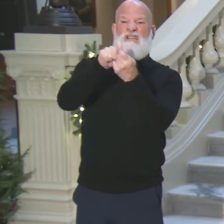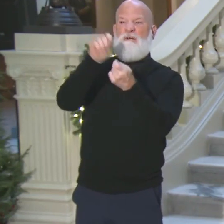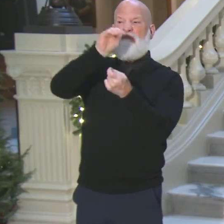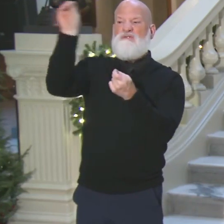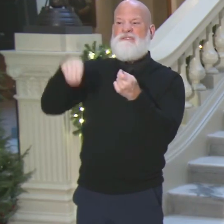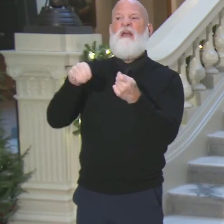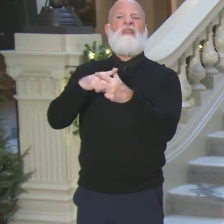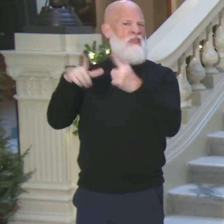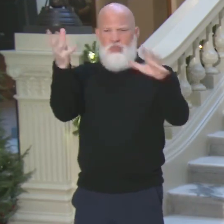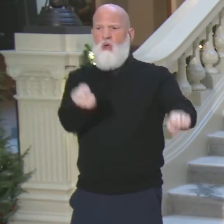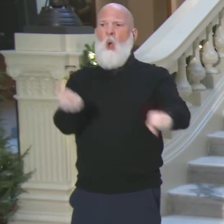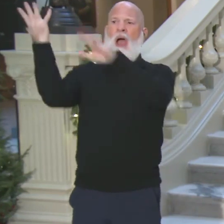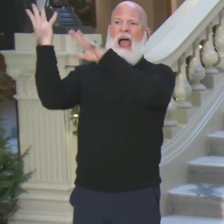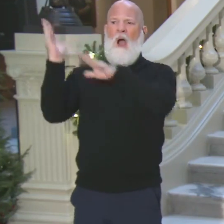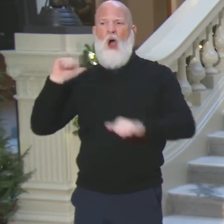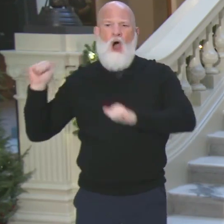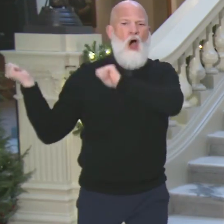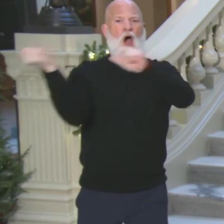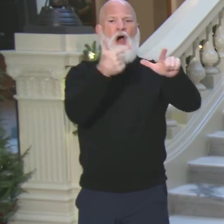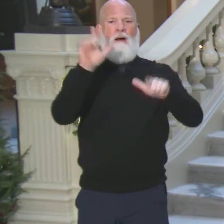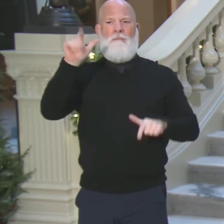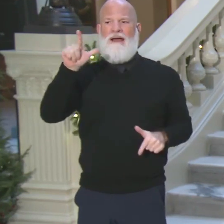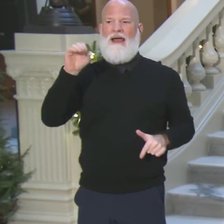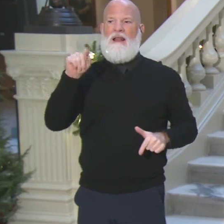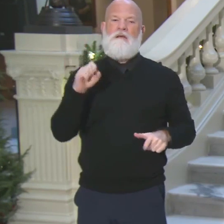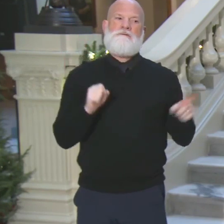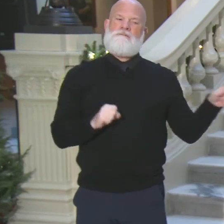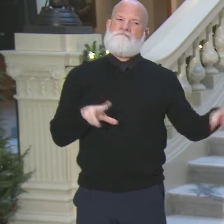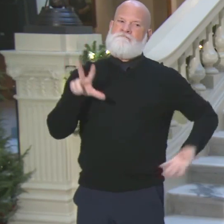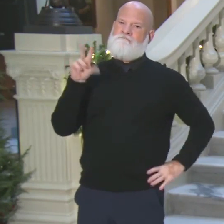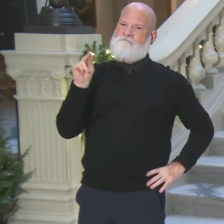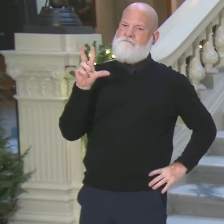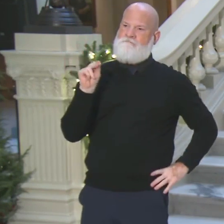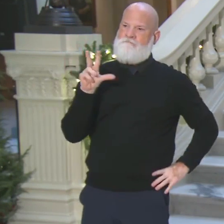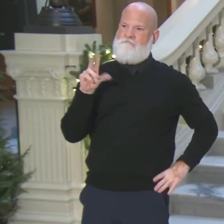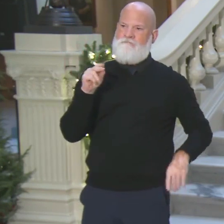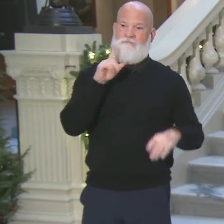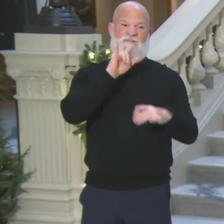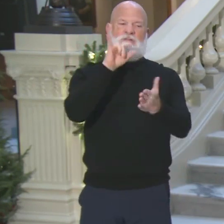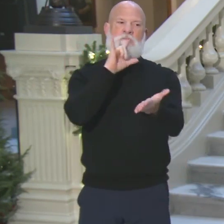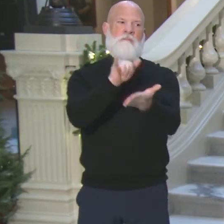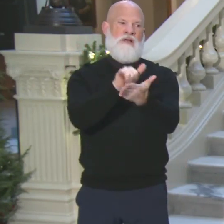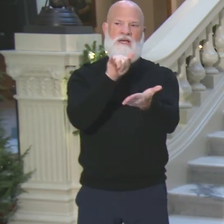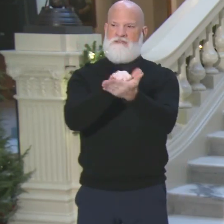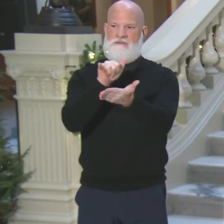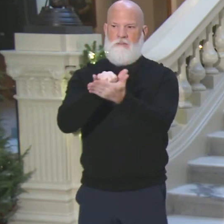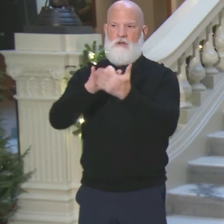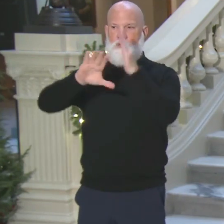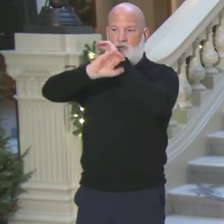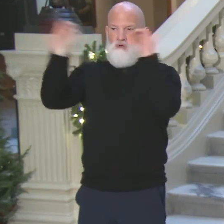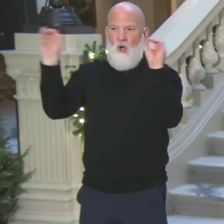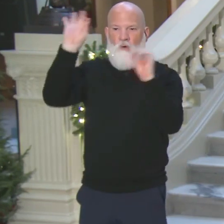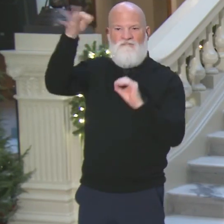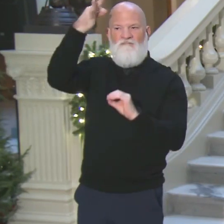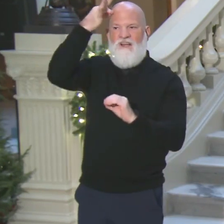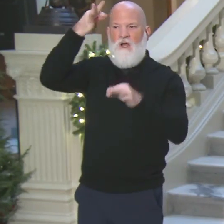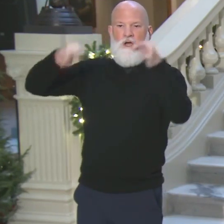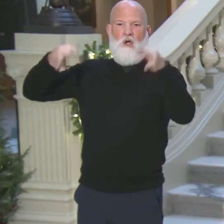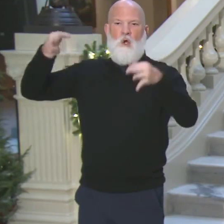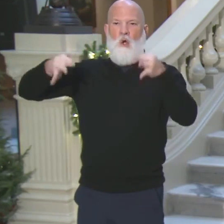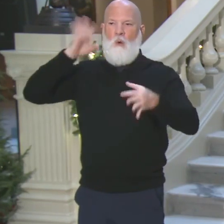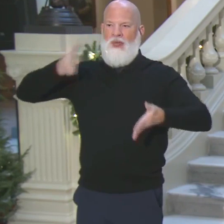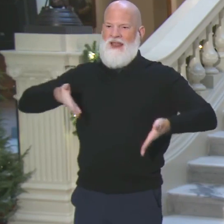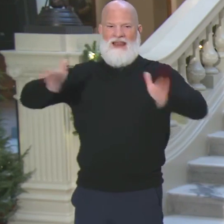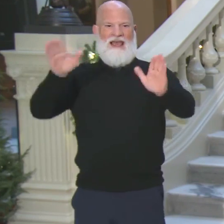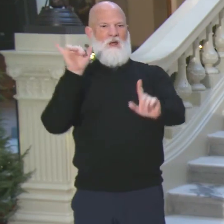is a ridiculously over the top hammer that no federal court is going to allow. So again, it was an unnecessary thing, but